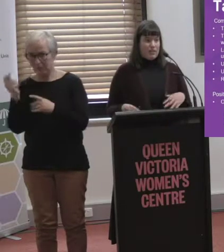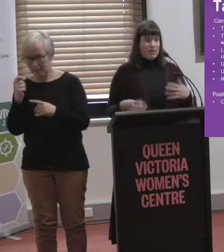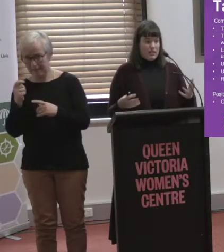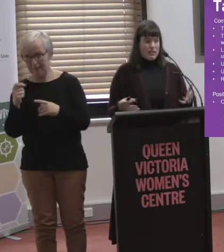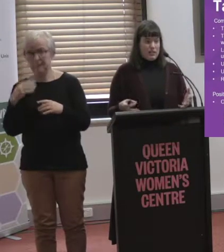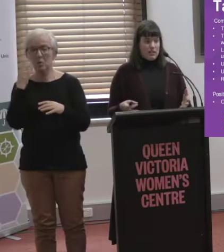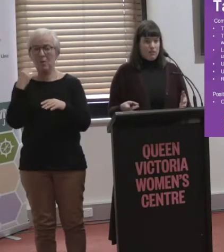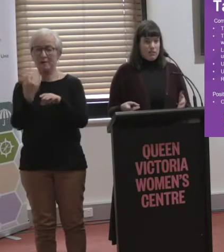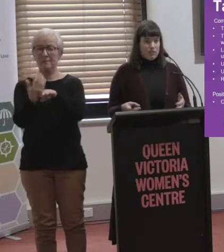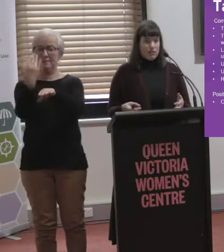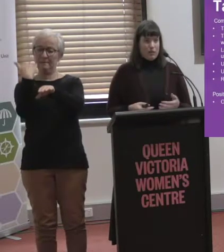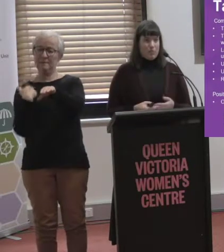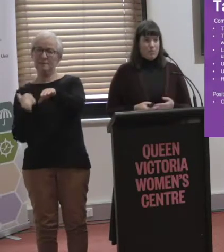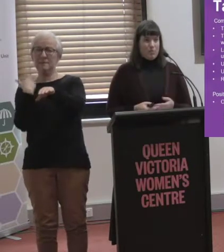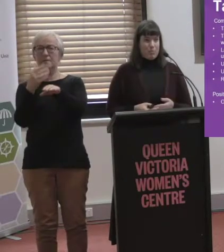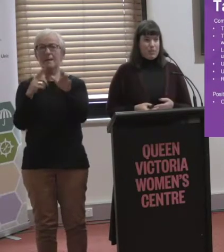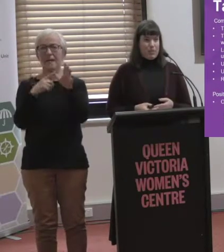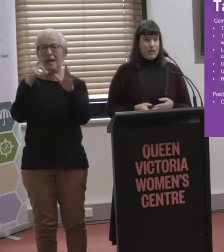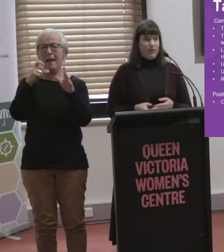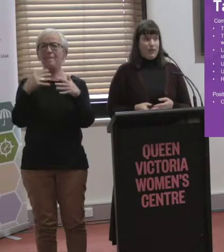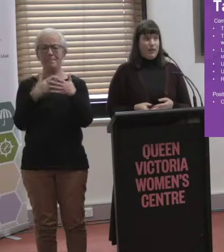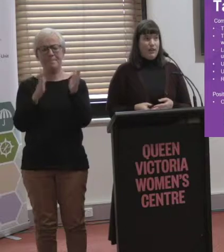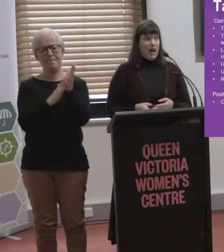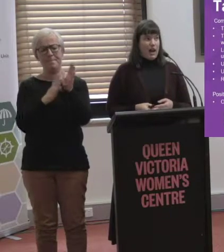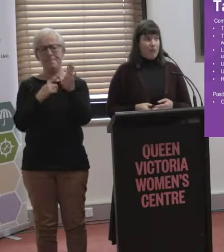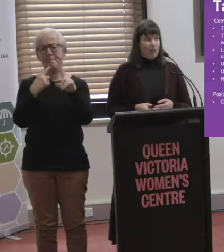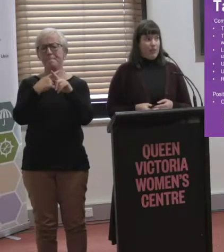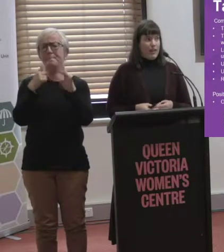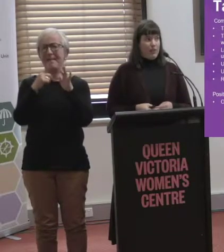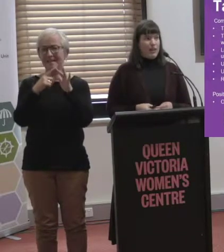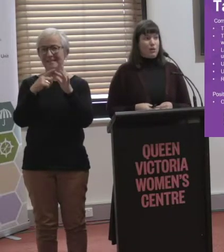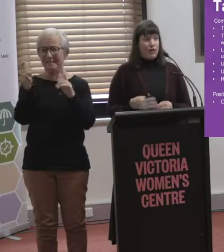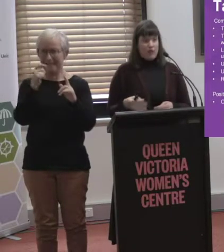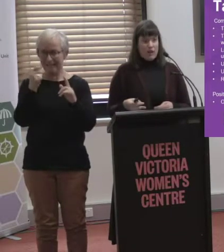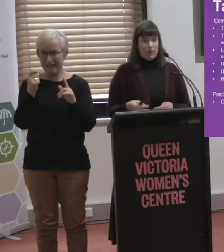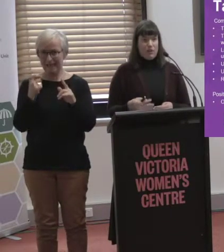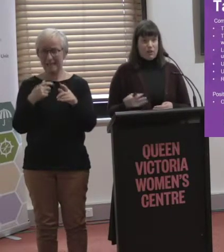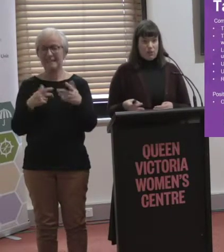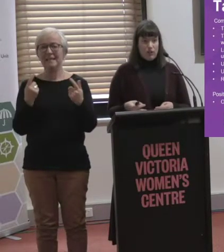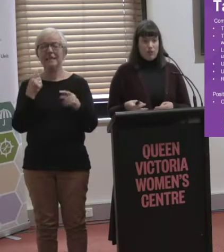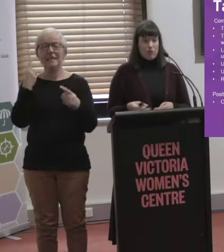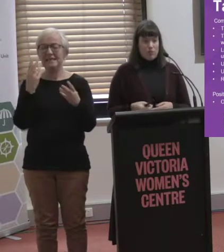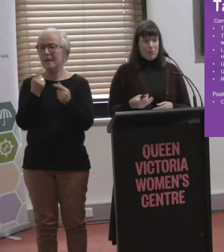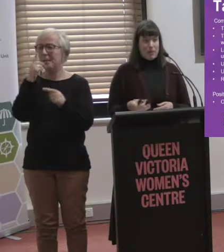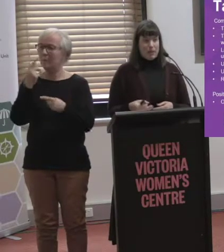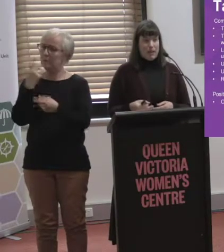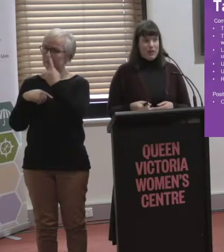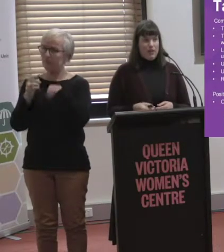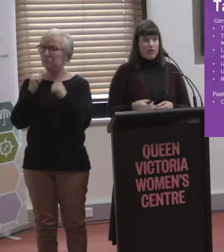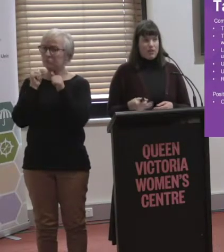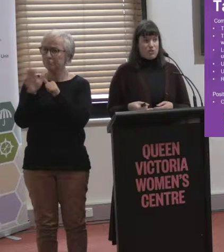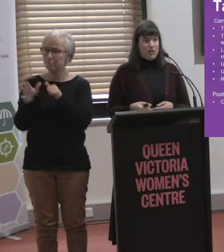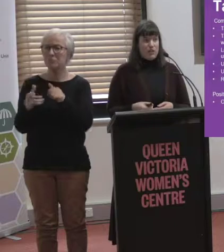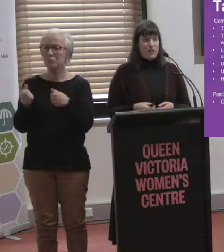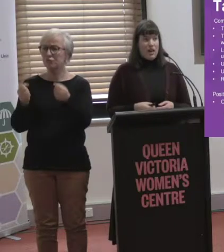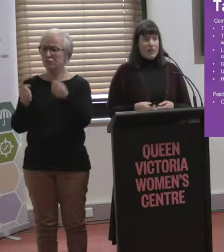when assisting someone into the vehicle. There were some people who said that they had a great driver who they knew and that was a real positive that came out.